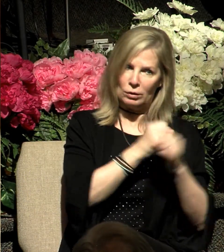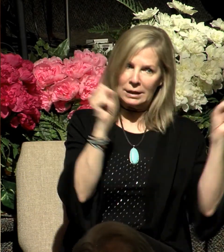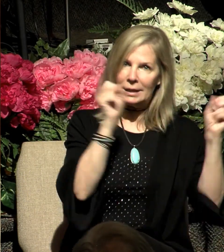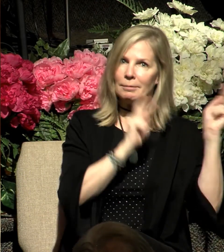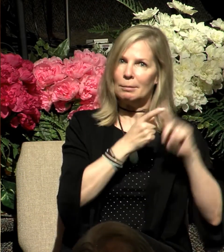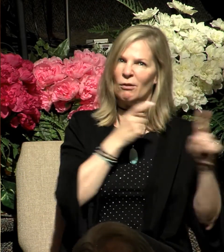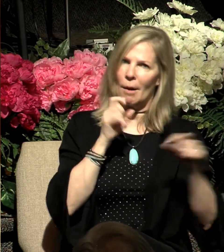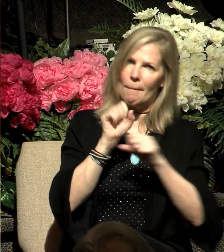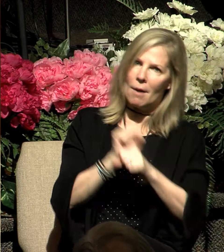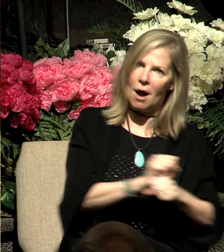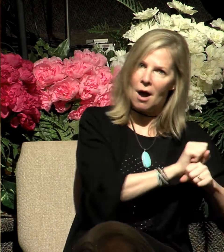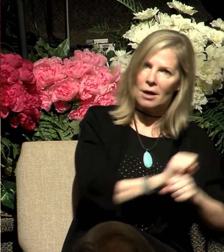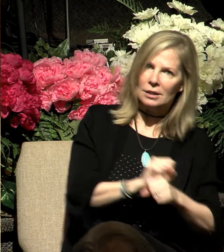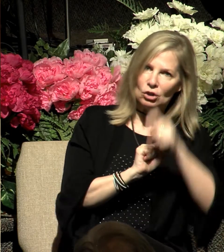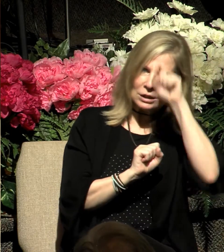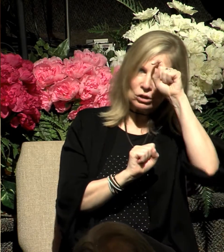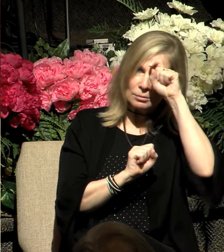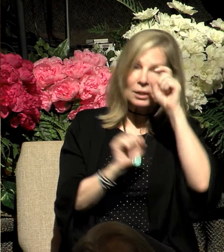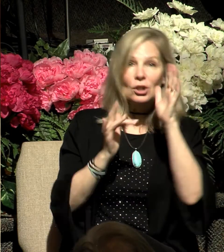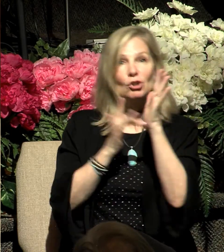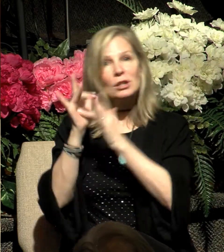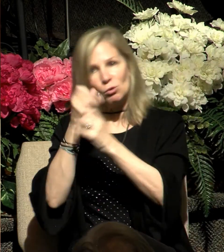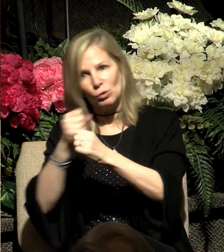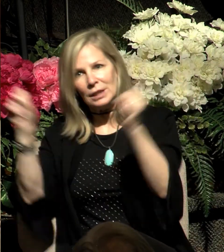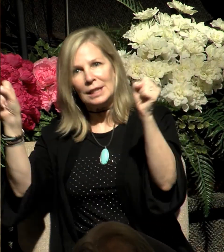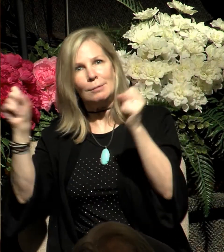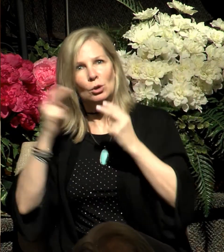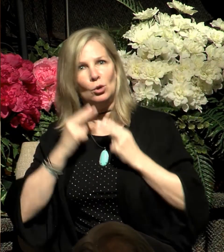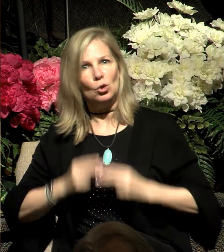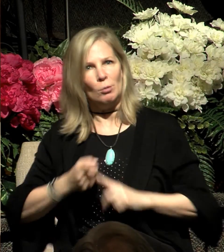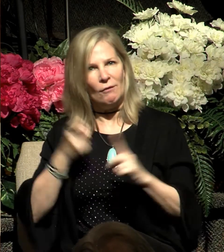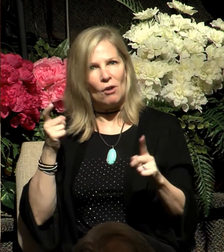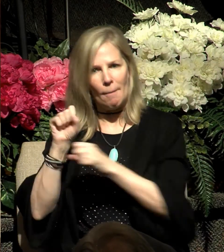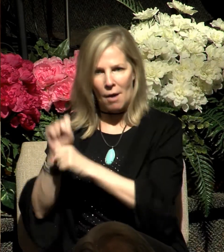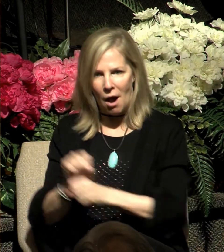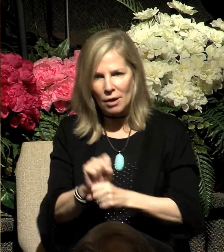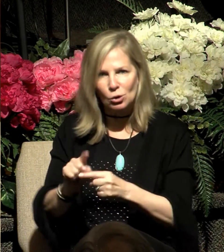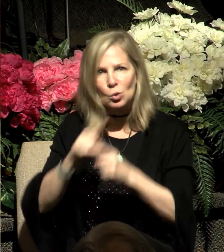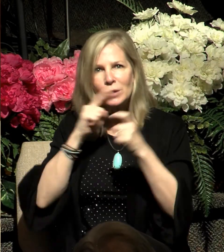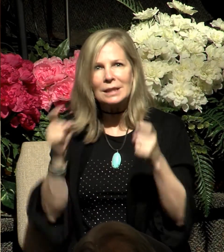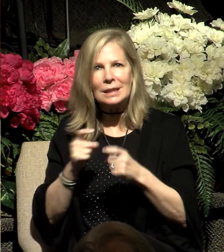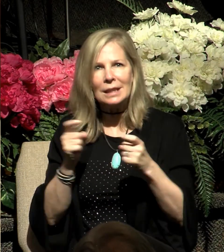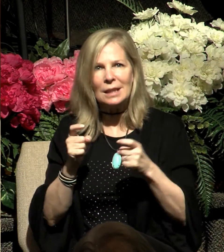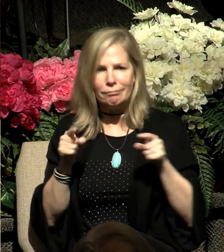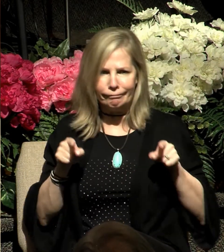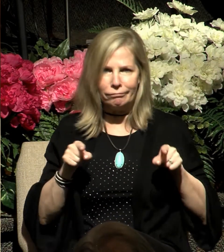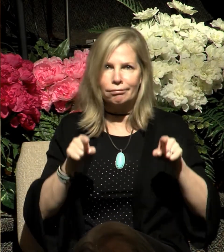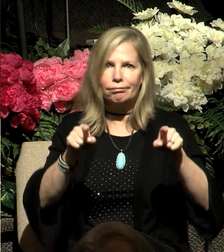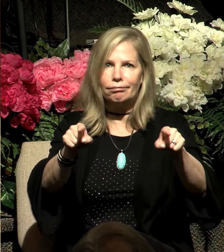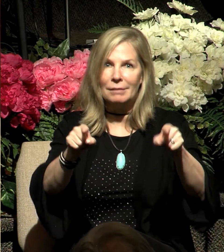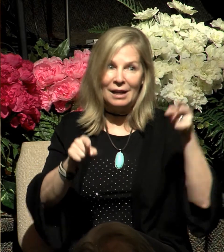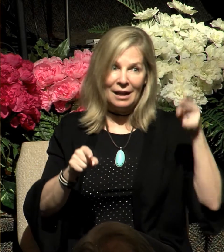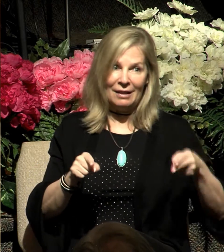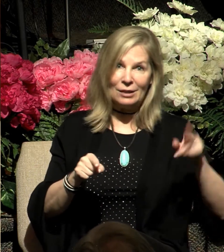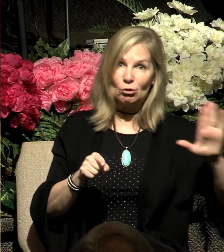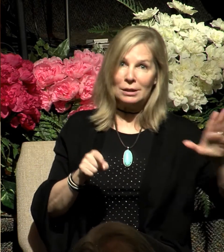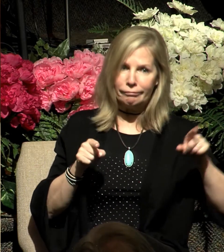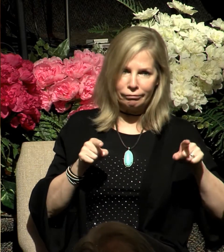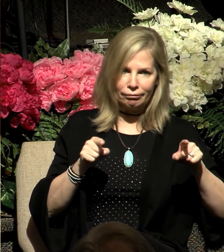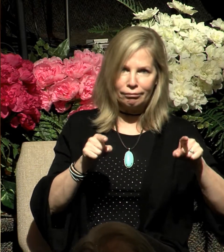bondage in Egypt. Jesus redeems man from bondage to sin. The history of Moses foreshadows the history of Jesus